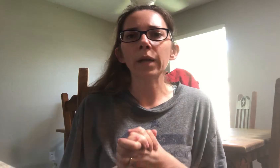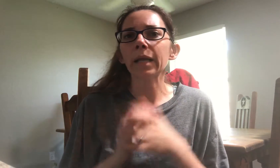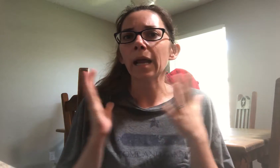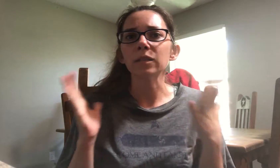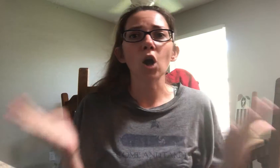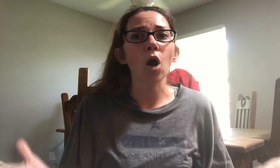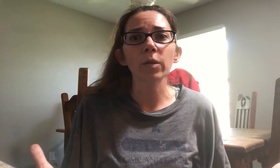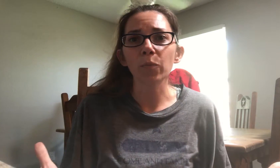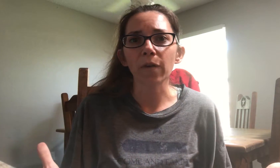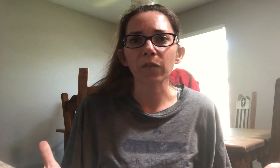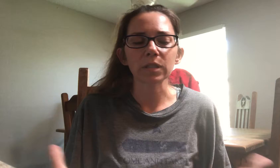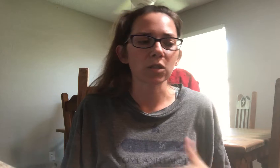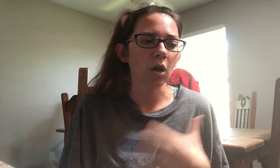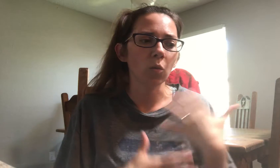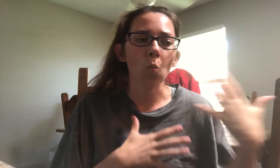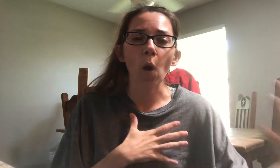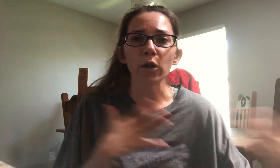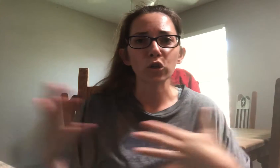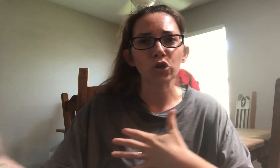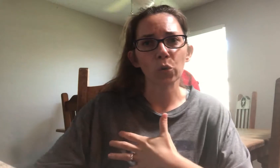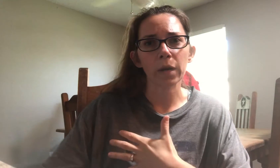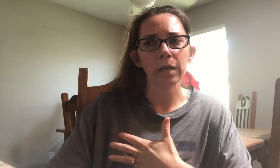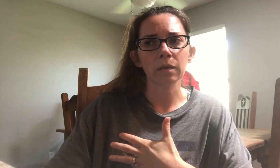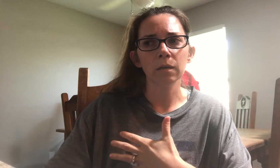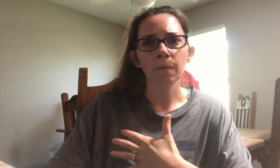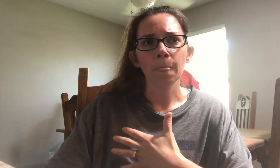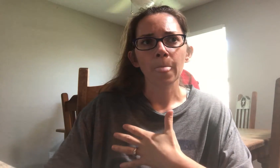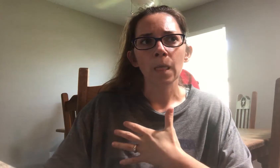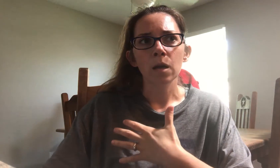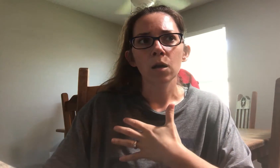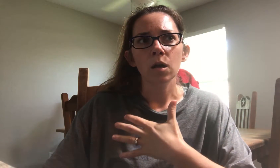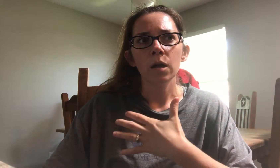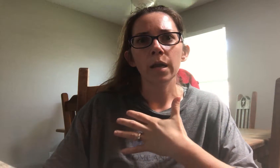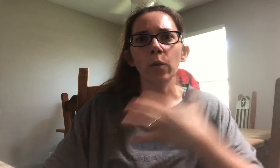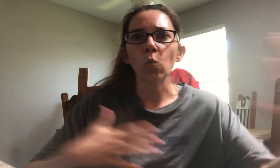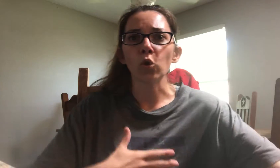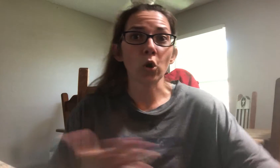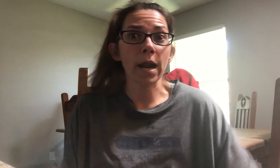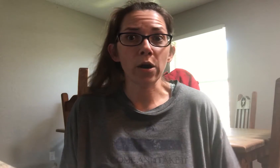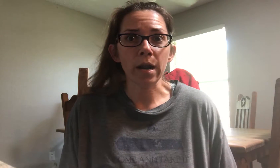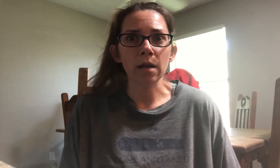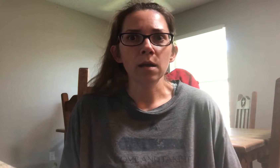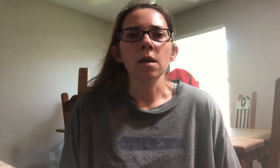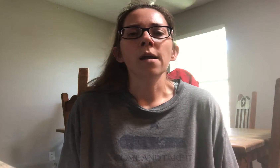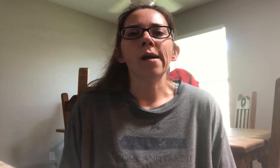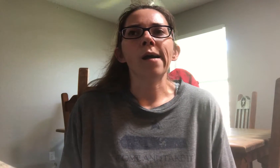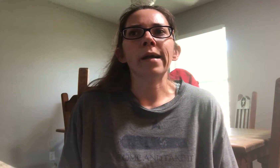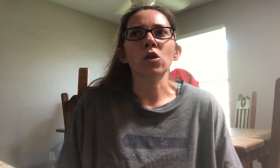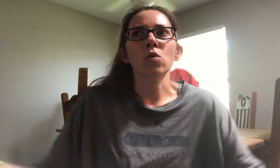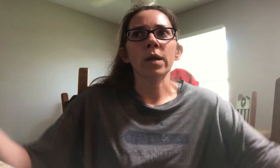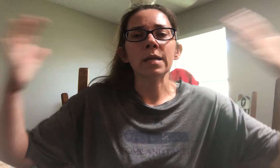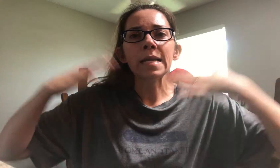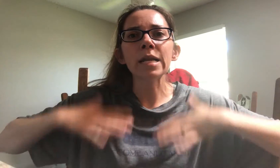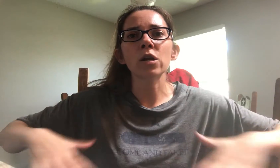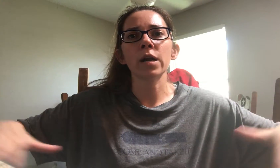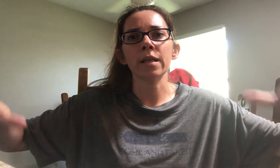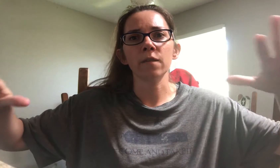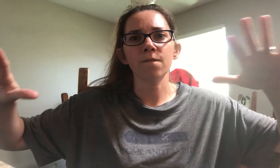but again, it's all in preference. It's all in what you're doing in your area. I know around here in the